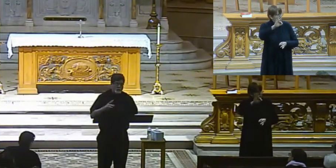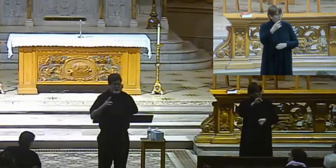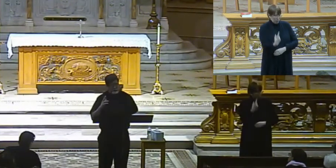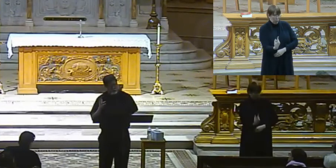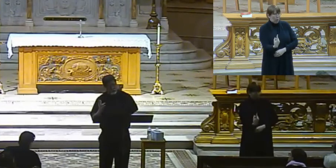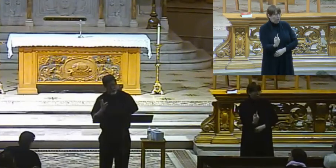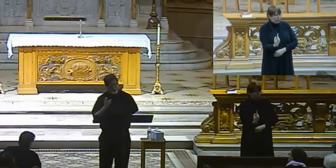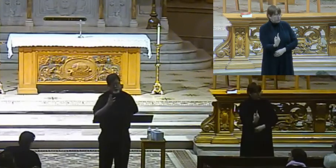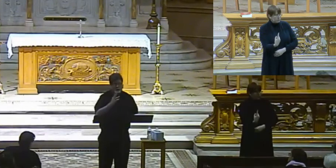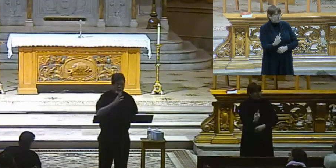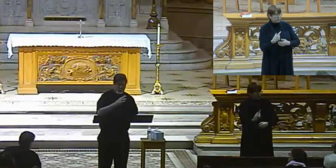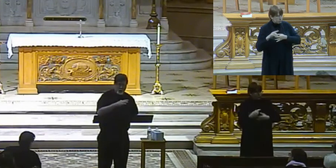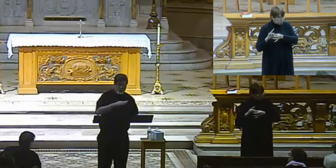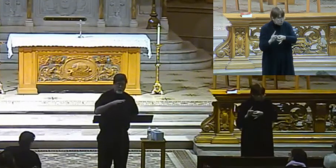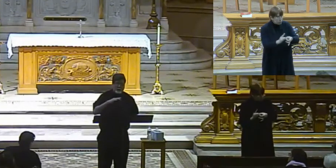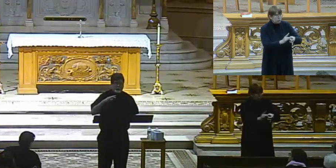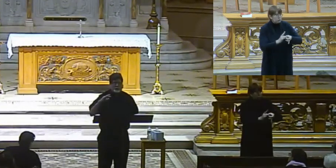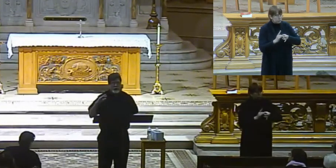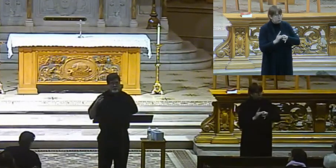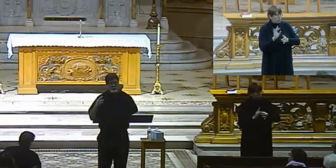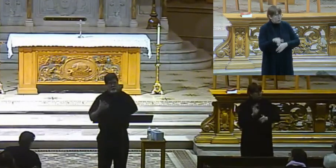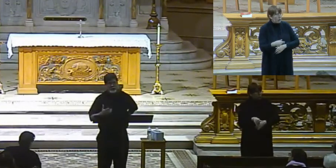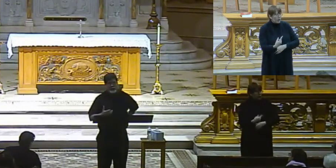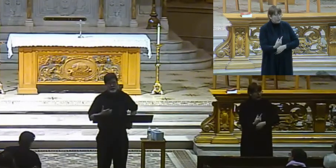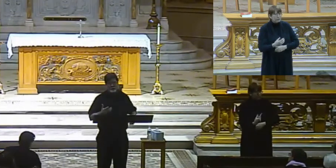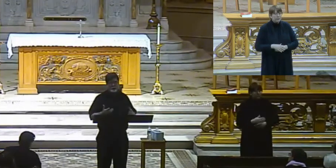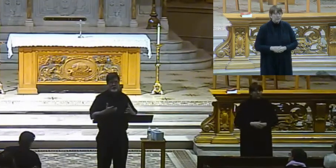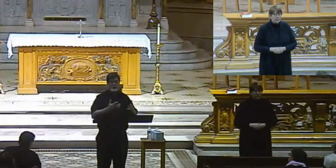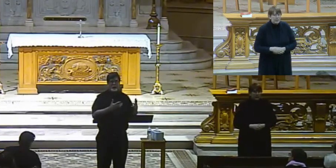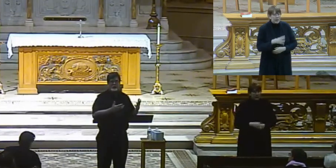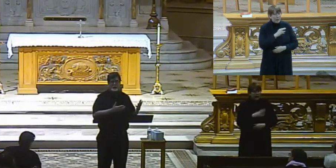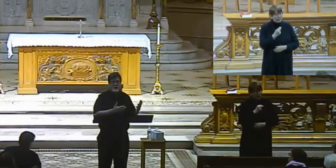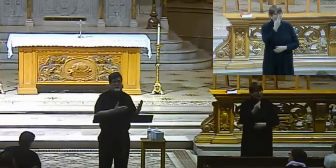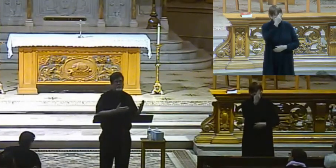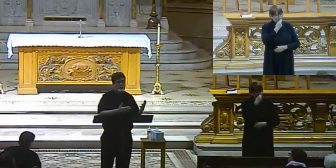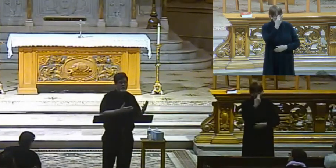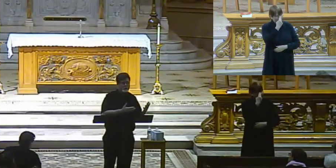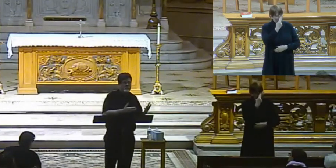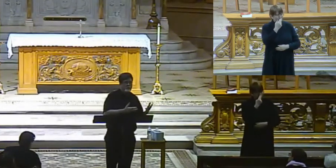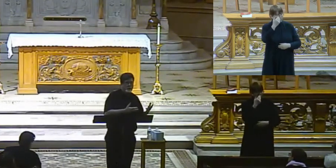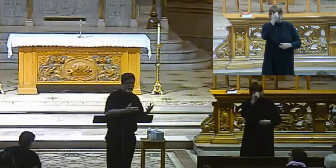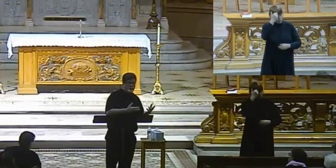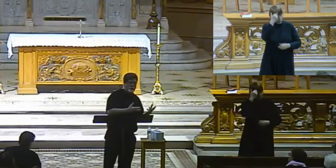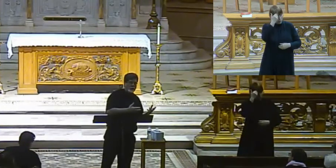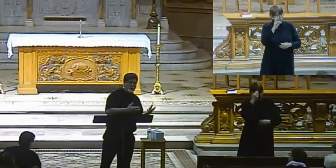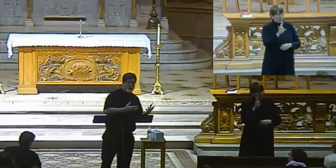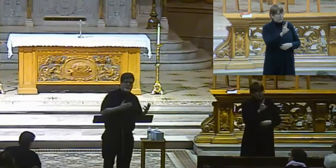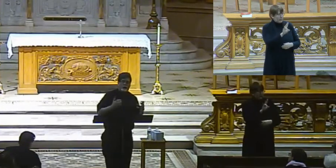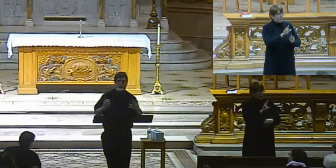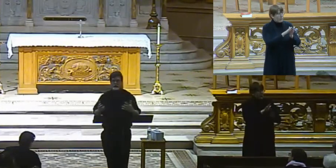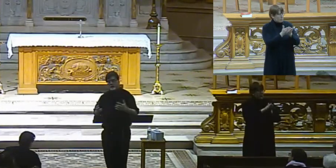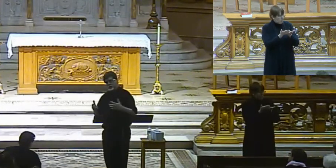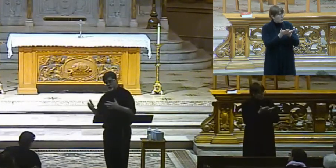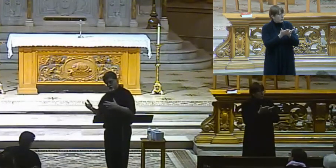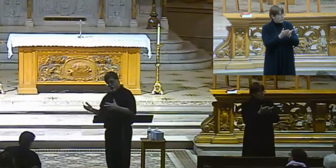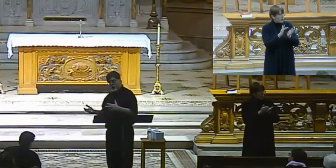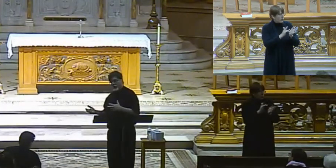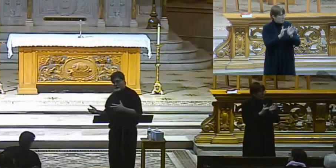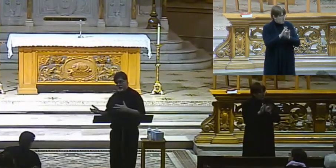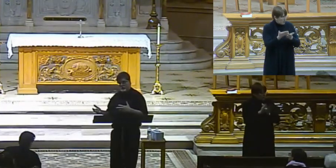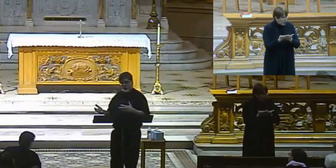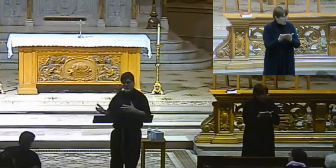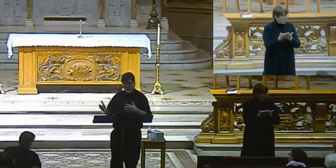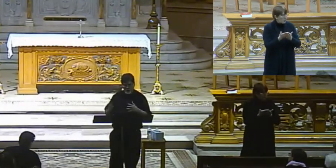We differ to some extent about the Bible. These Catholics recognize seven books of the Bible that Protestants do